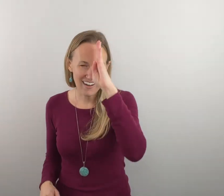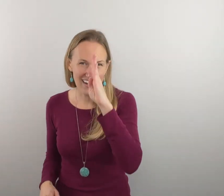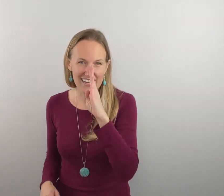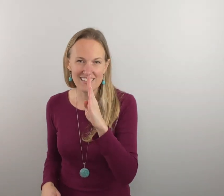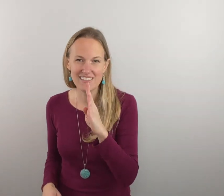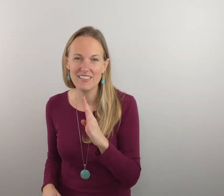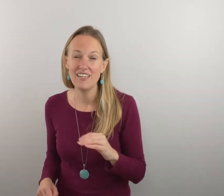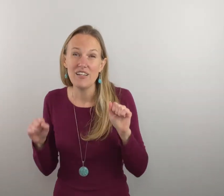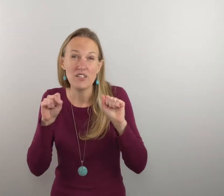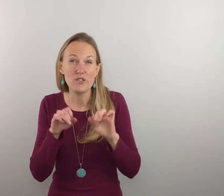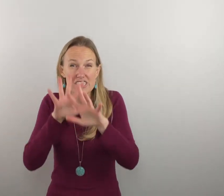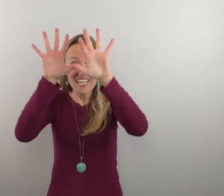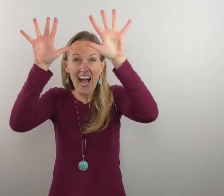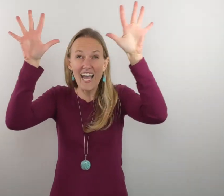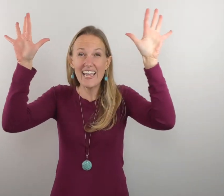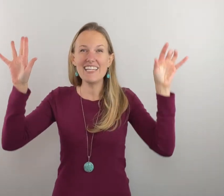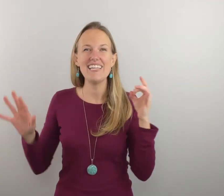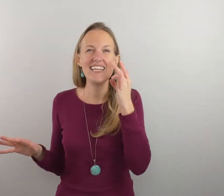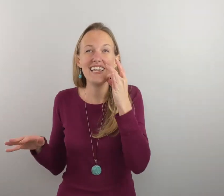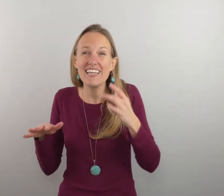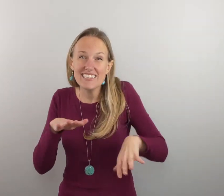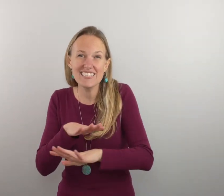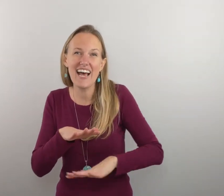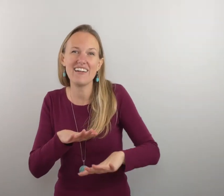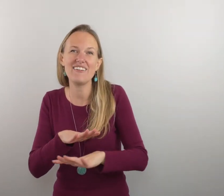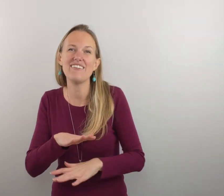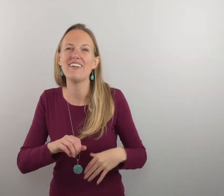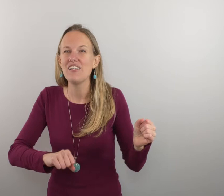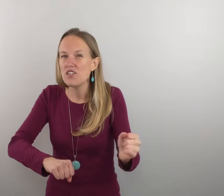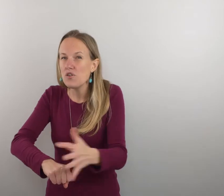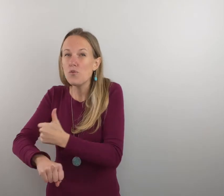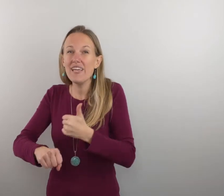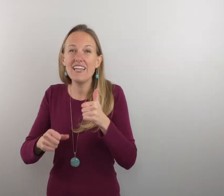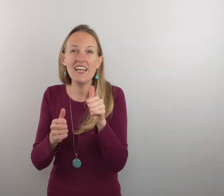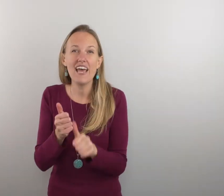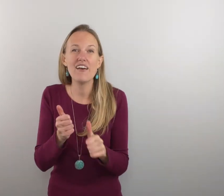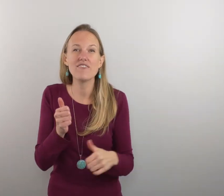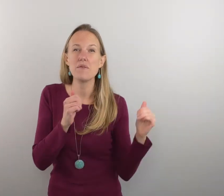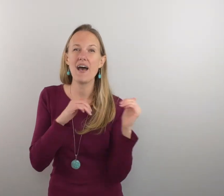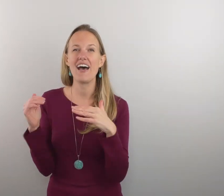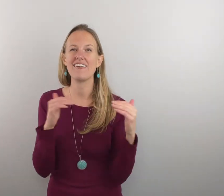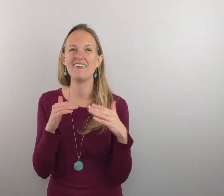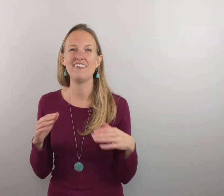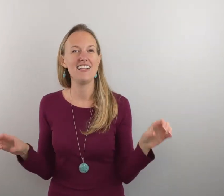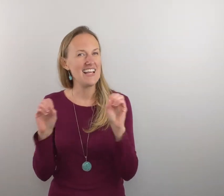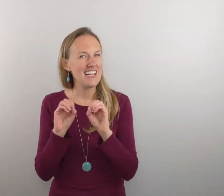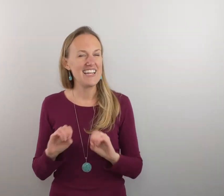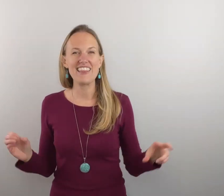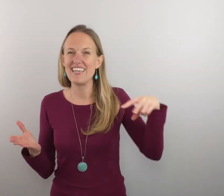you shine in the shadow you win every battle nothing